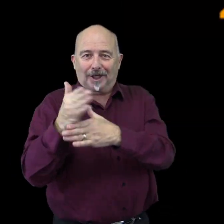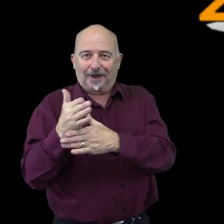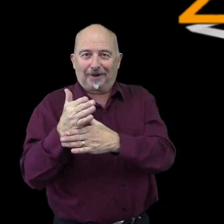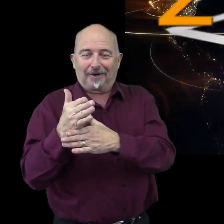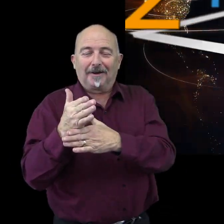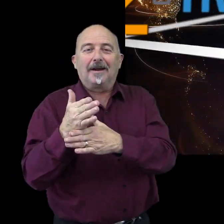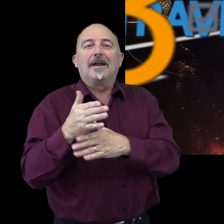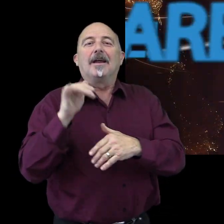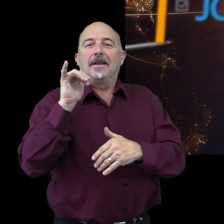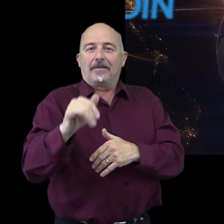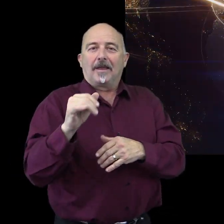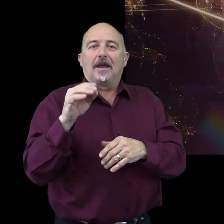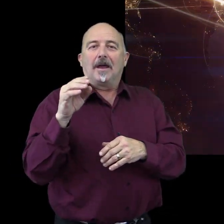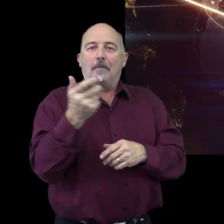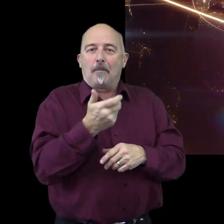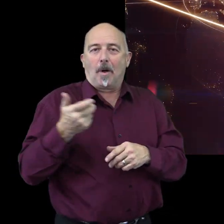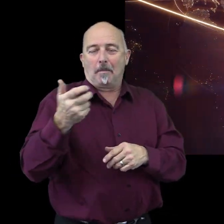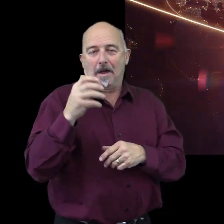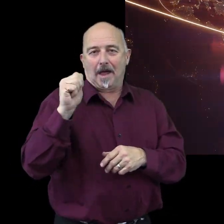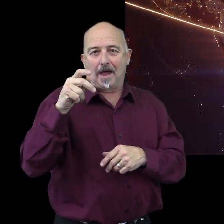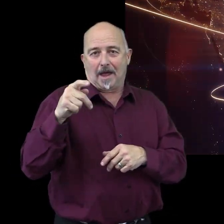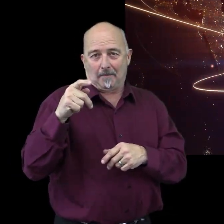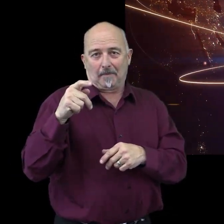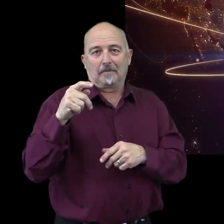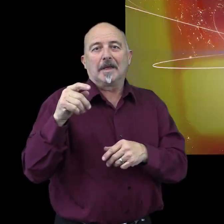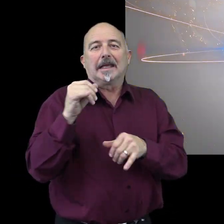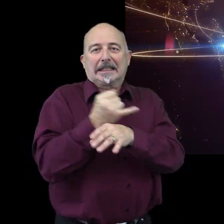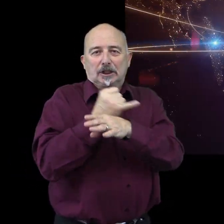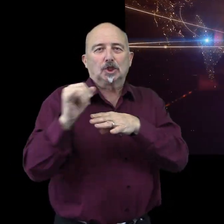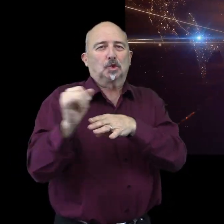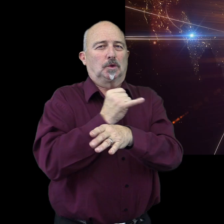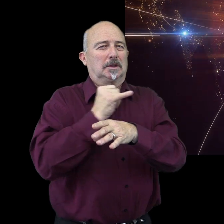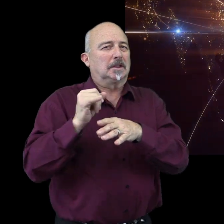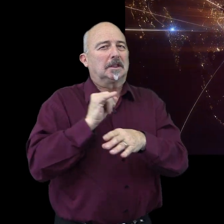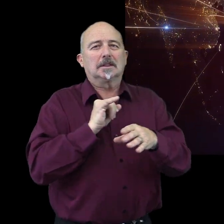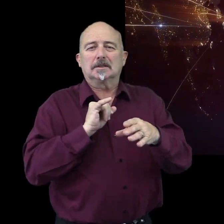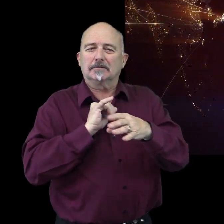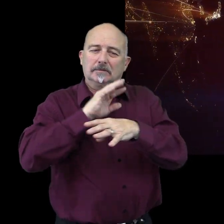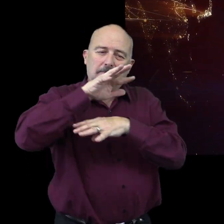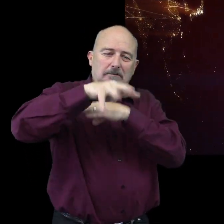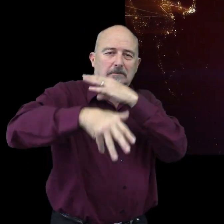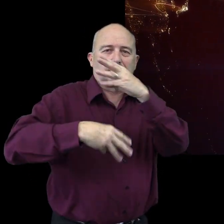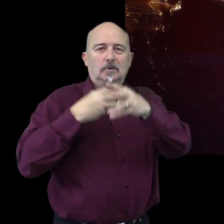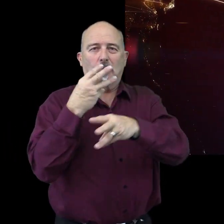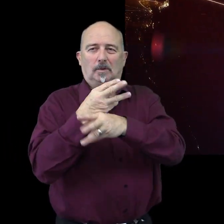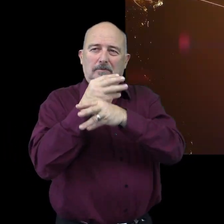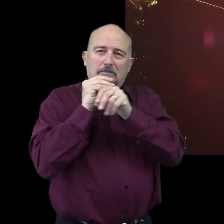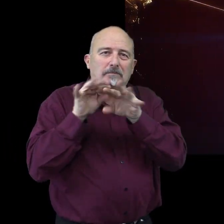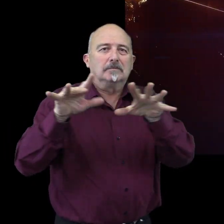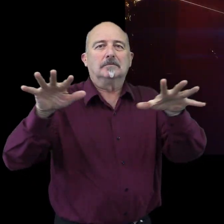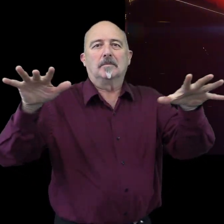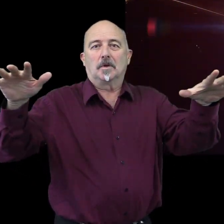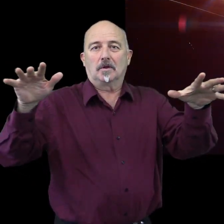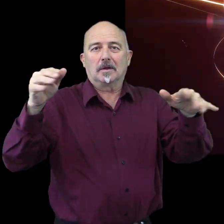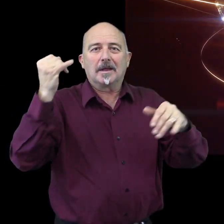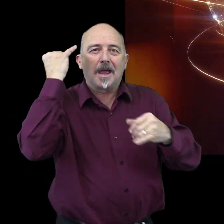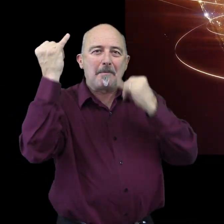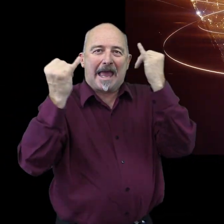share. The mobile app industry is global and is going viral. Can you imagine getting in on the